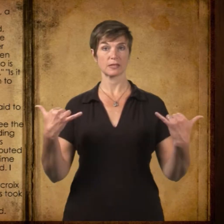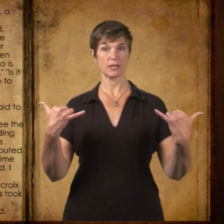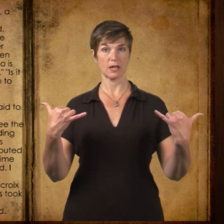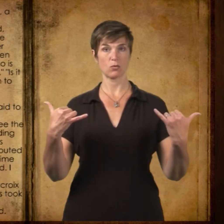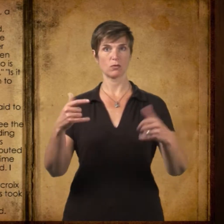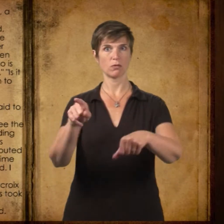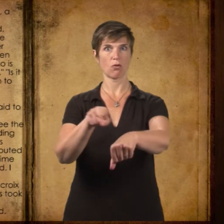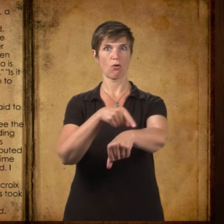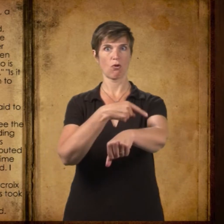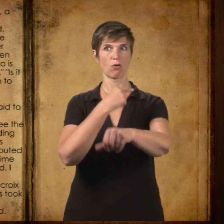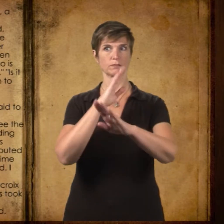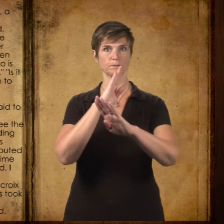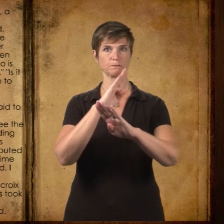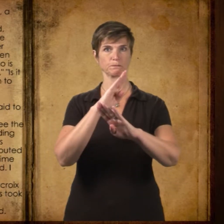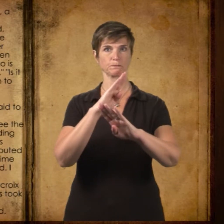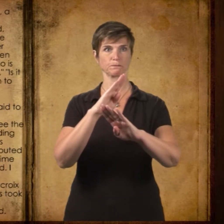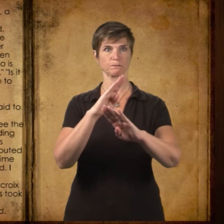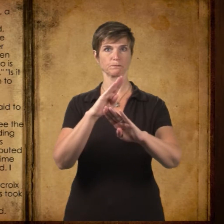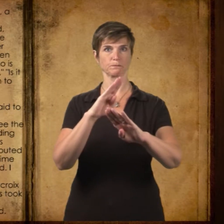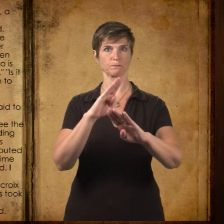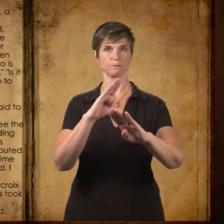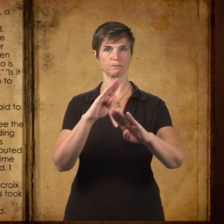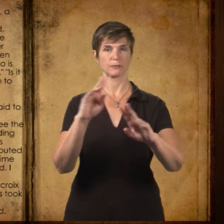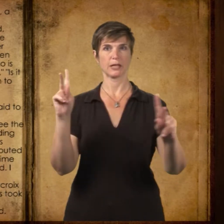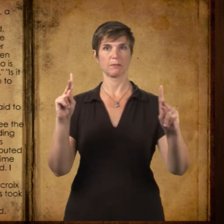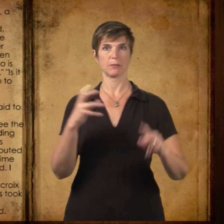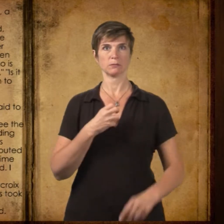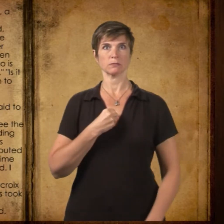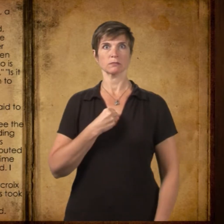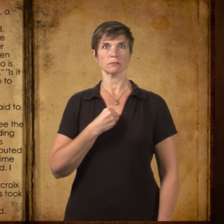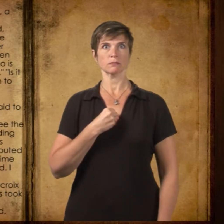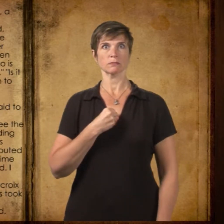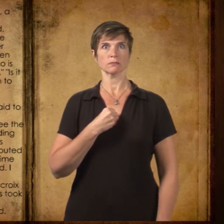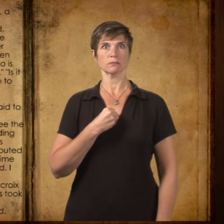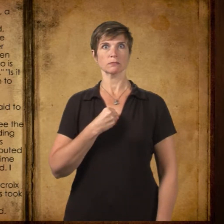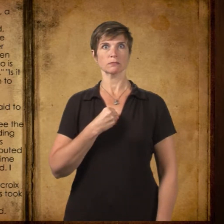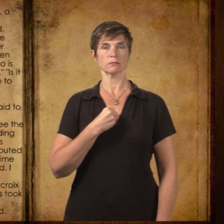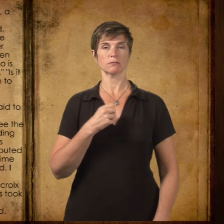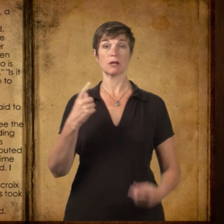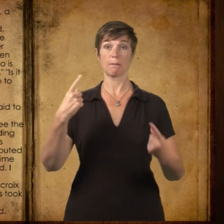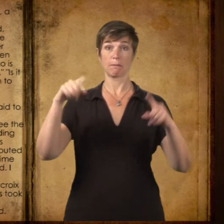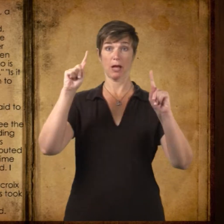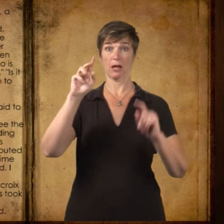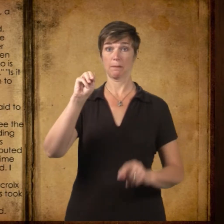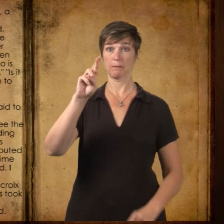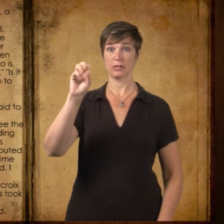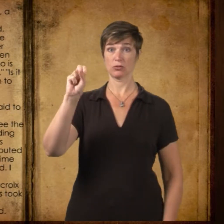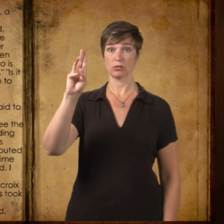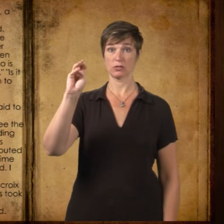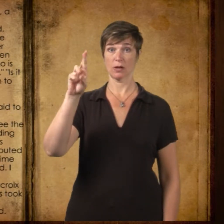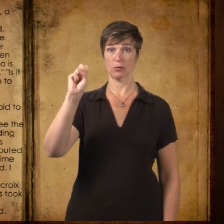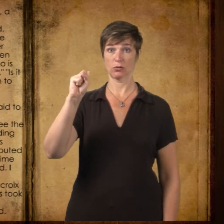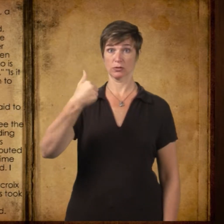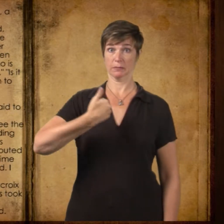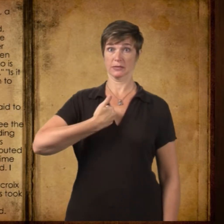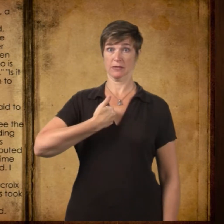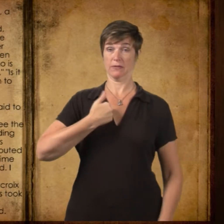After that, there was a long pause, a breathless pause, until Mr. Summers, holding his slip of paper in the air, said,